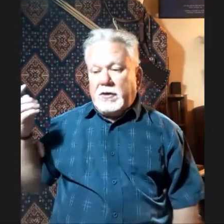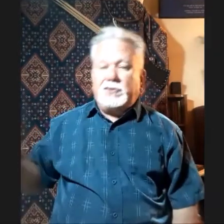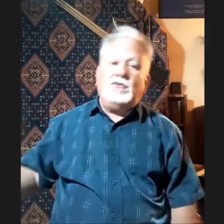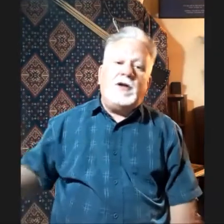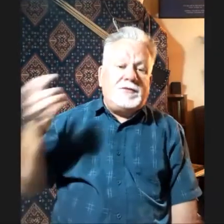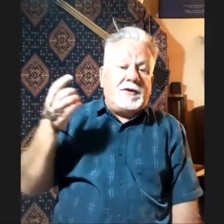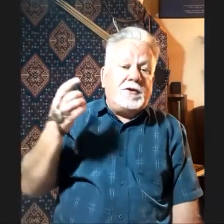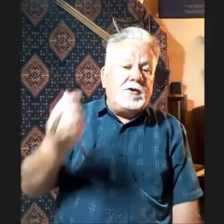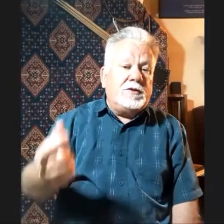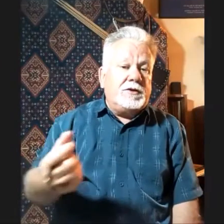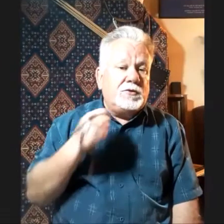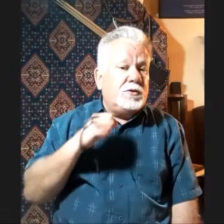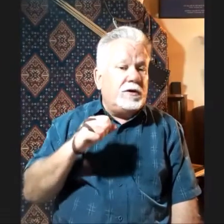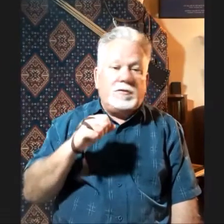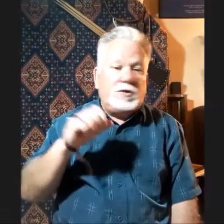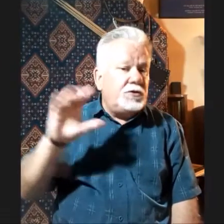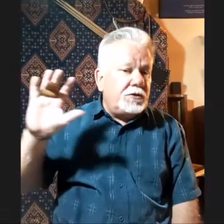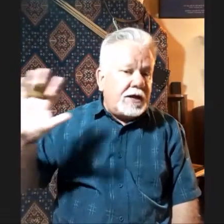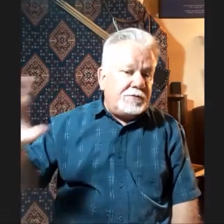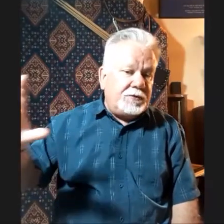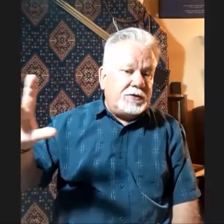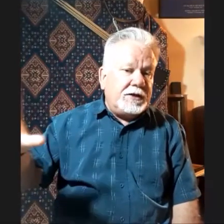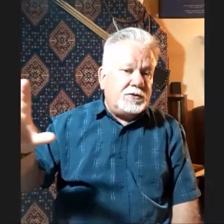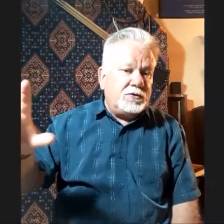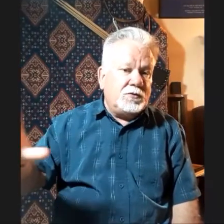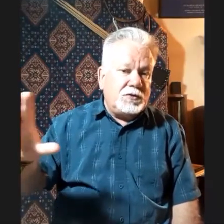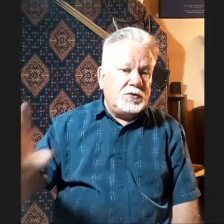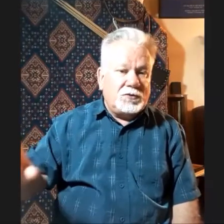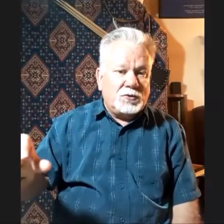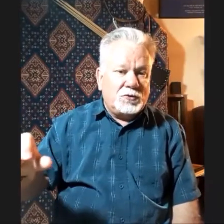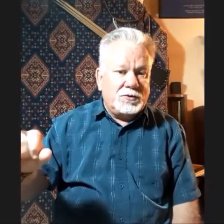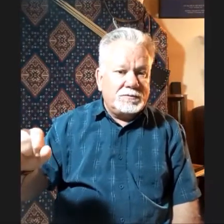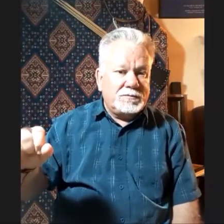I tried this out holding a sword and everything. You don't have to take this off to use a sword. No.